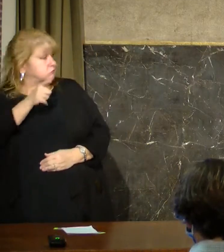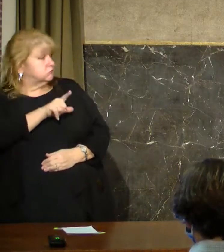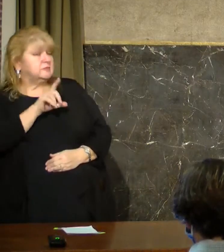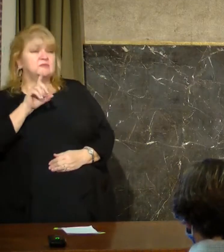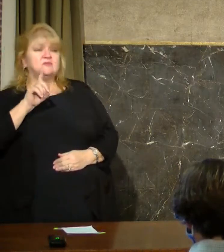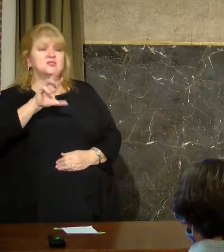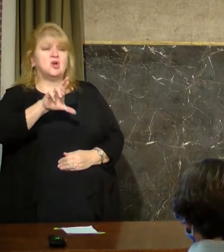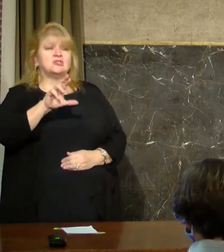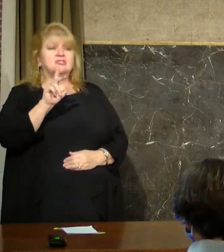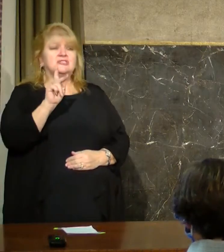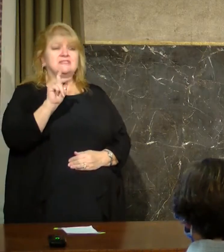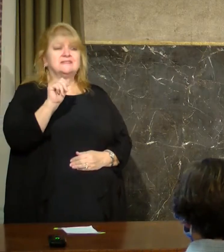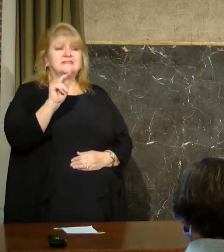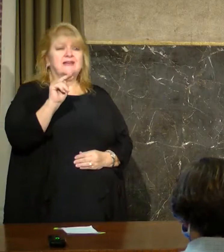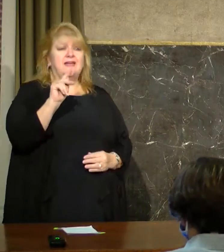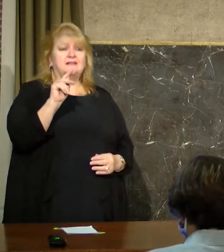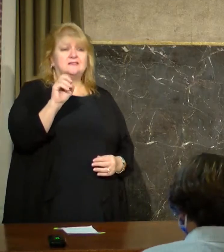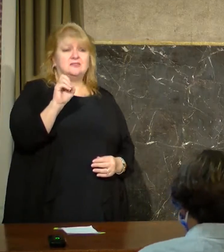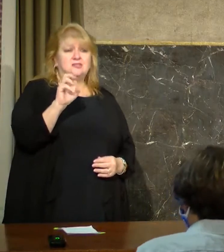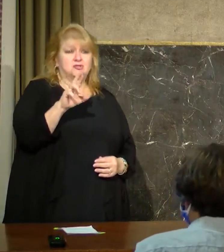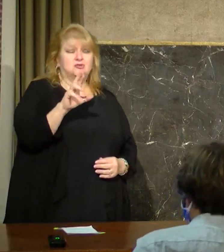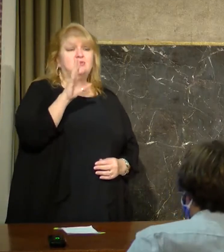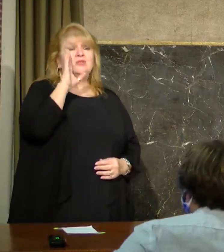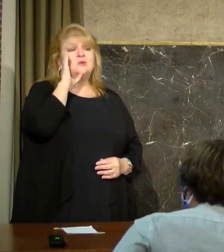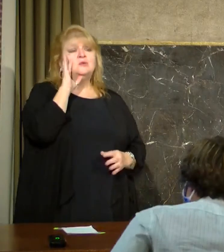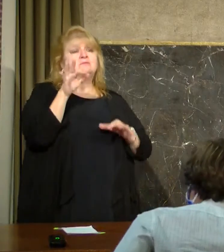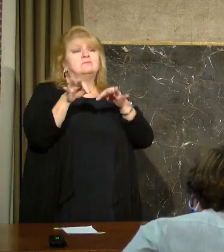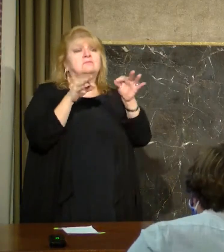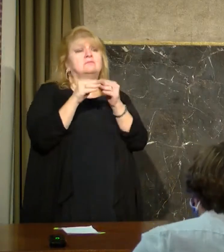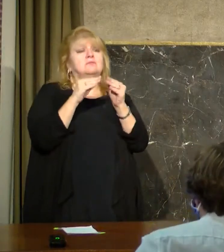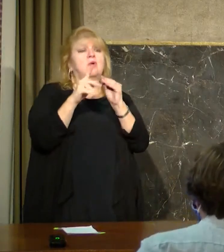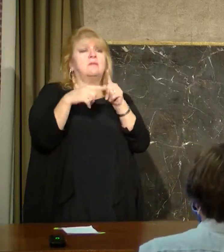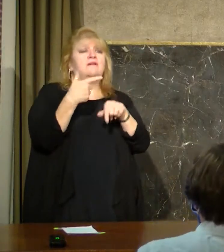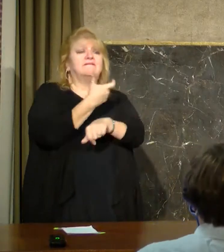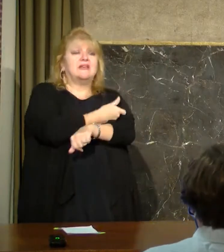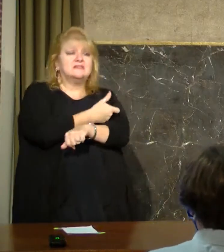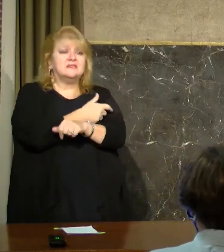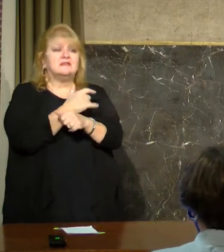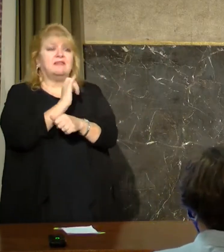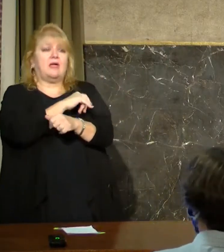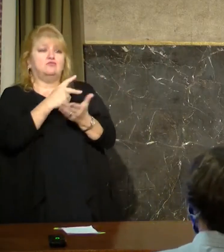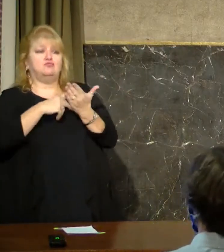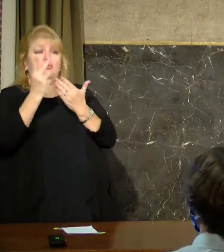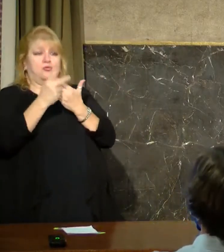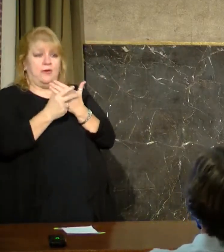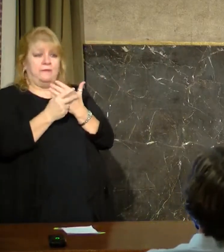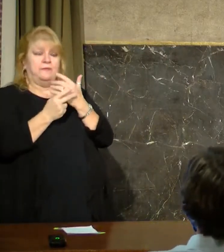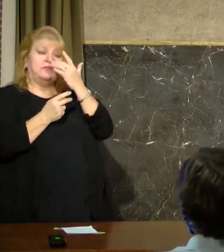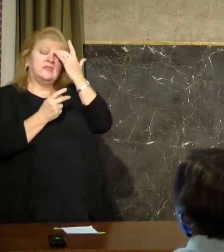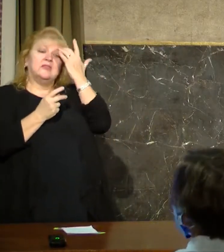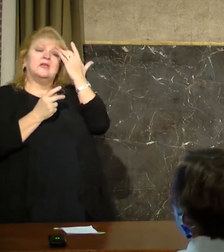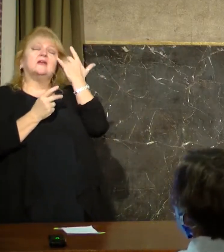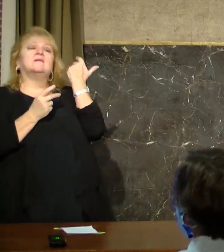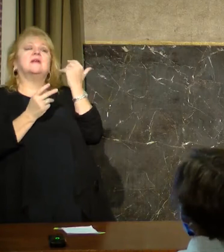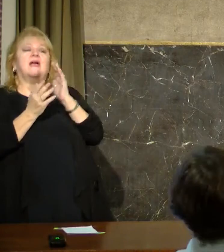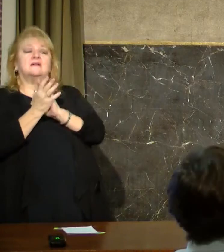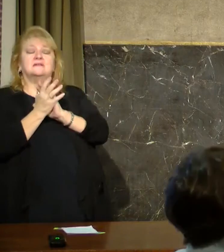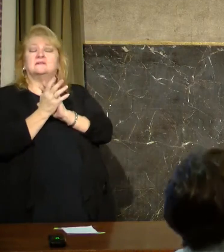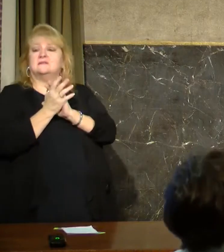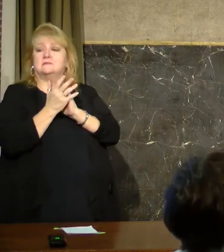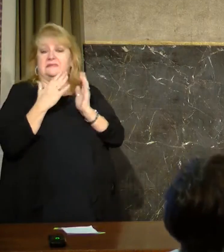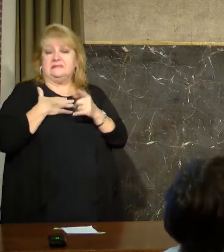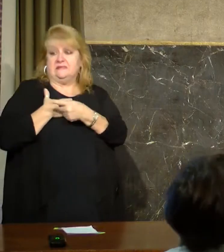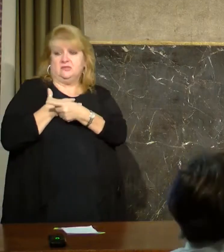share with you all some information about the vaccines and the vaccination program. I would ask you if you have